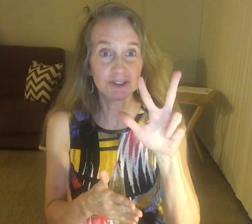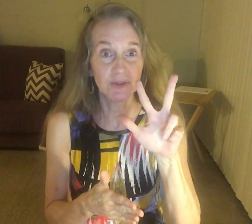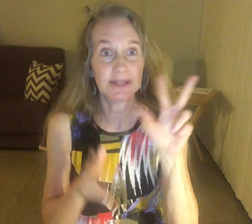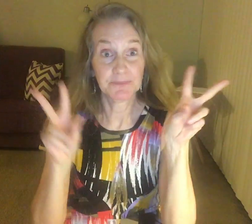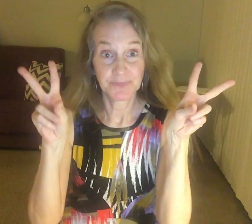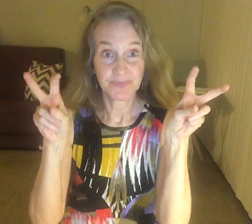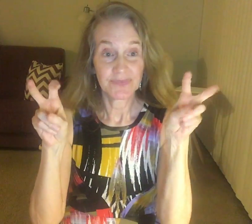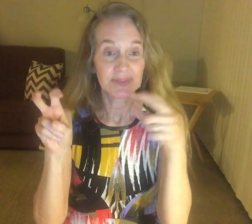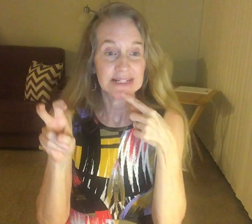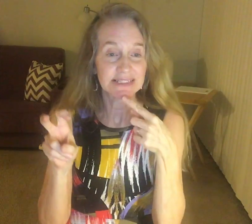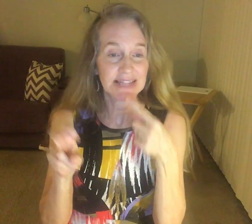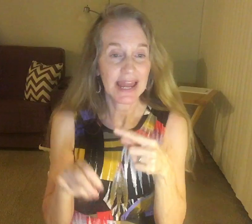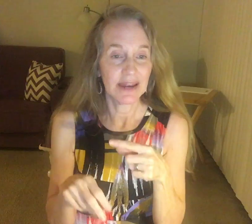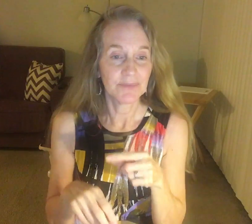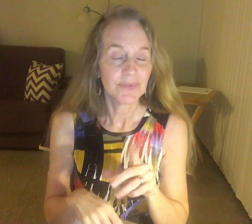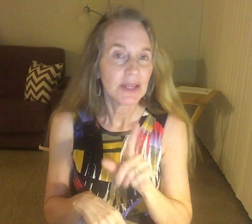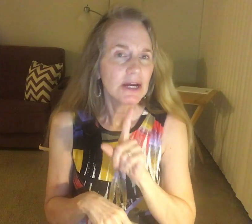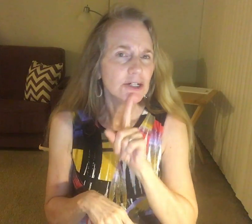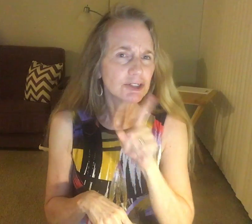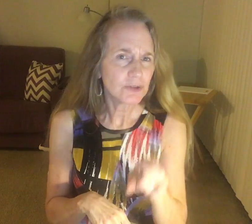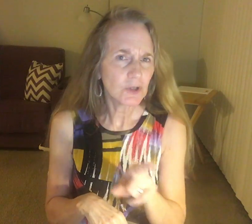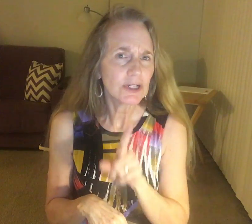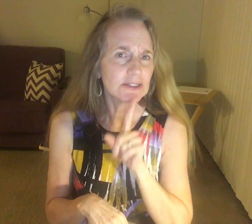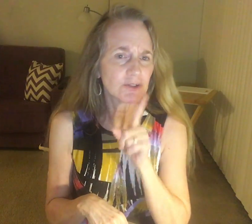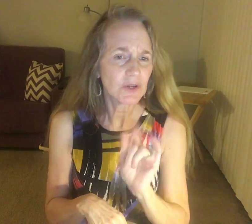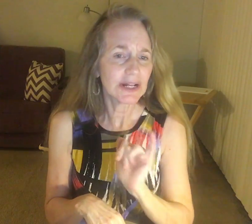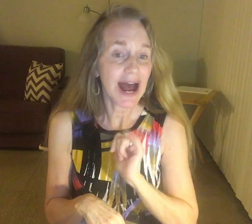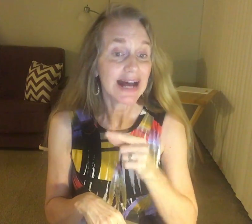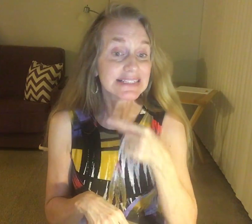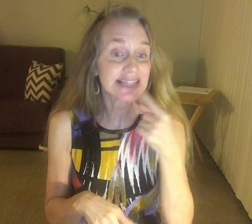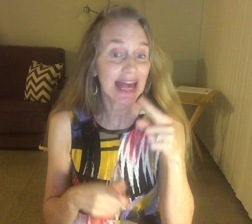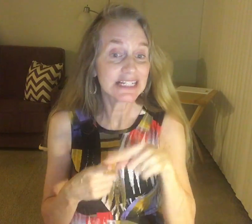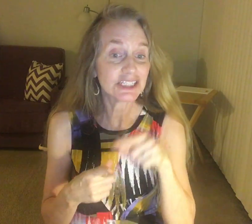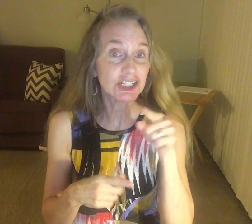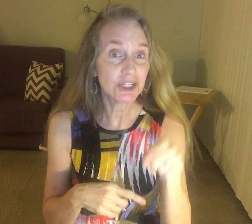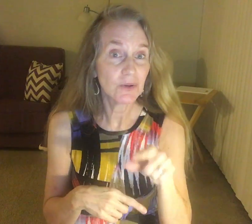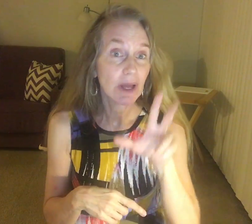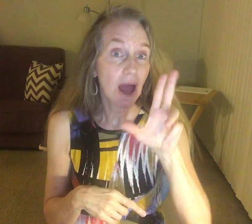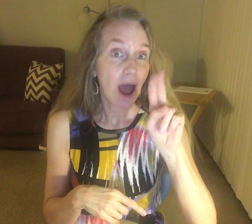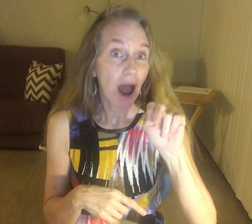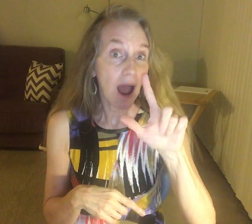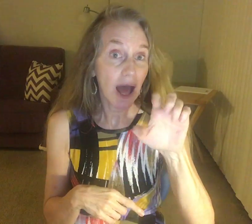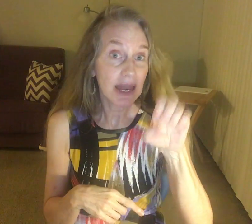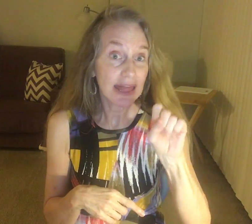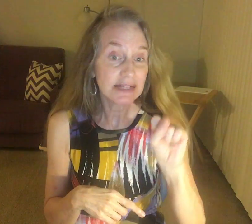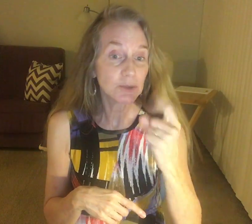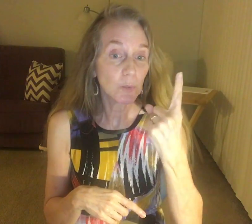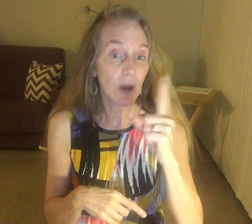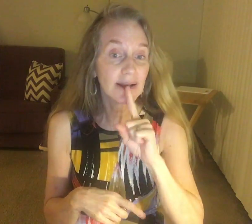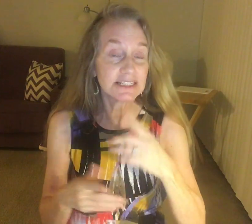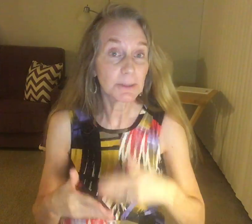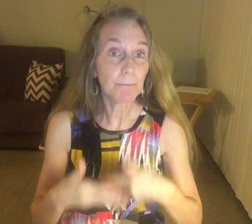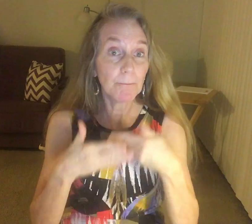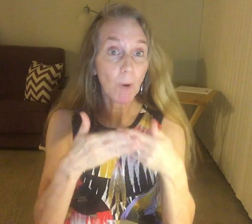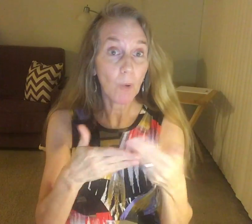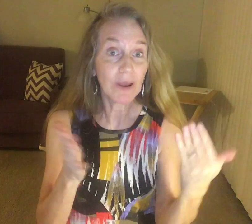tree. He said, Truly, truly, say to you, Finally, it's running to forth